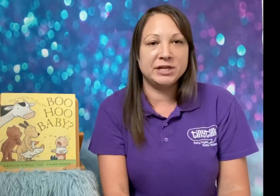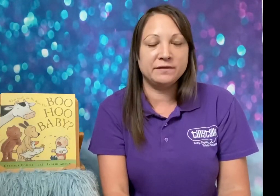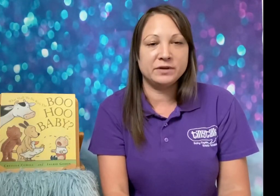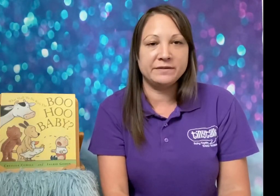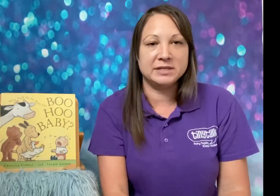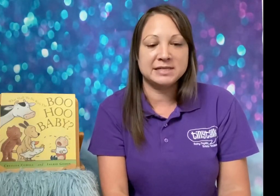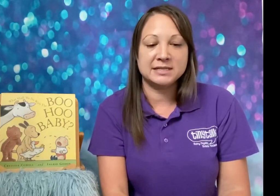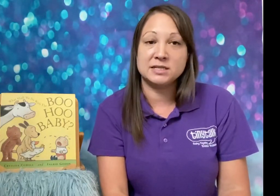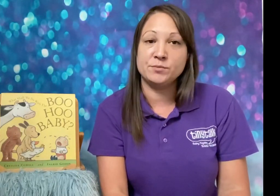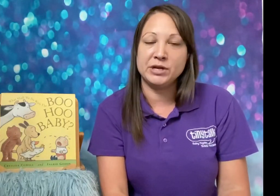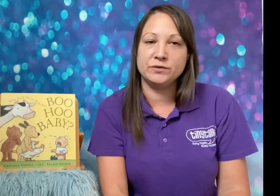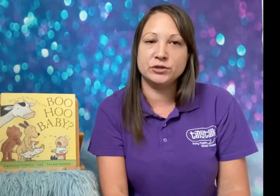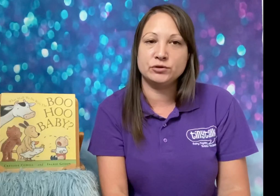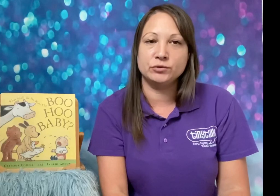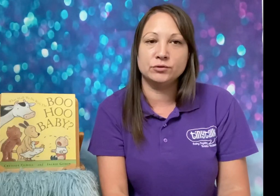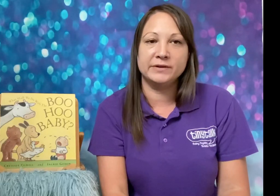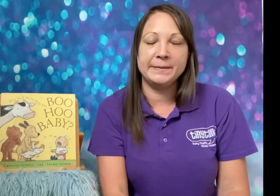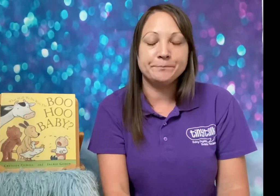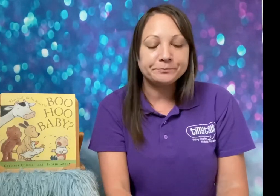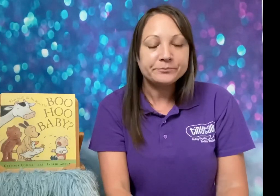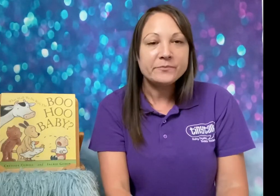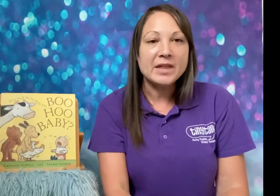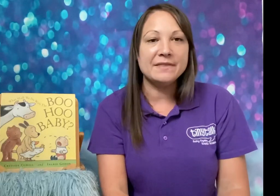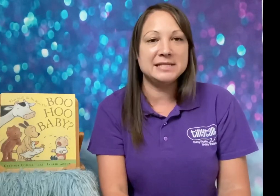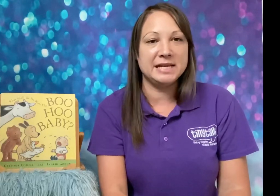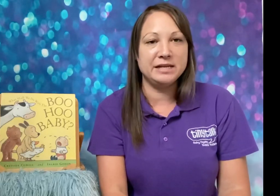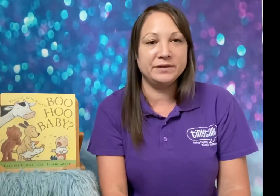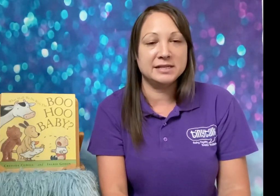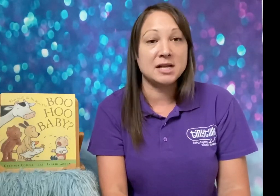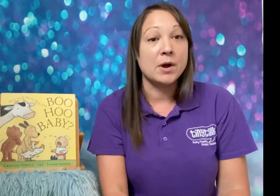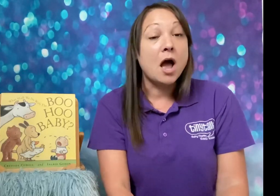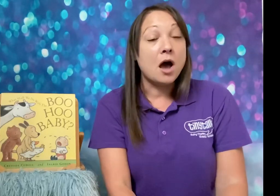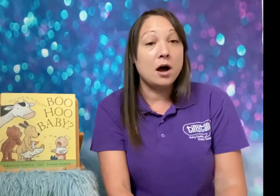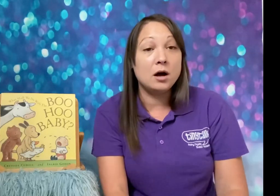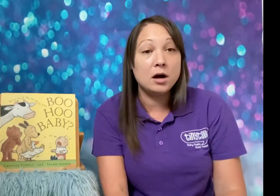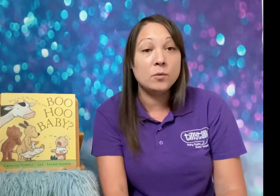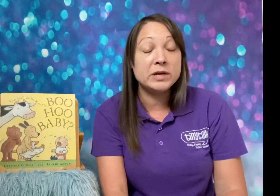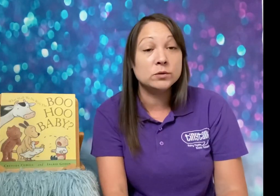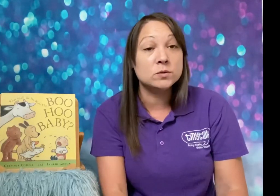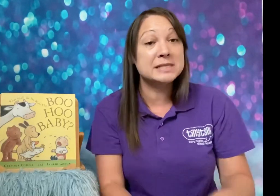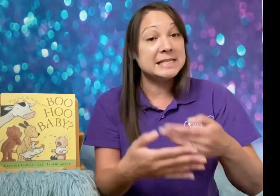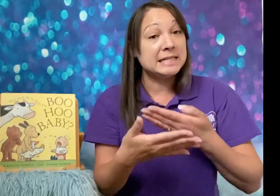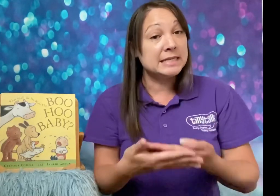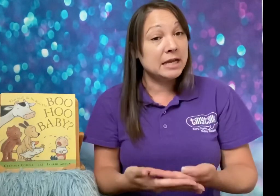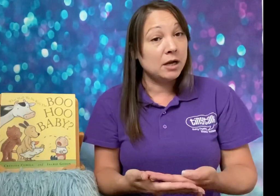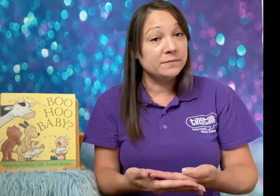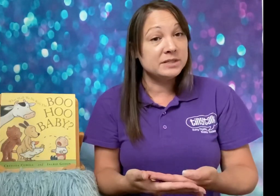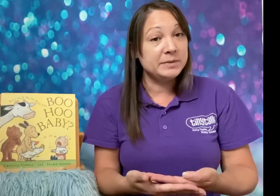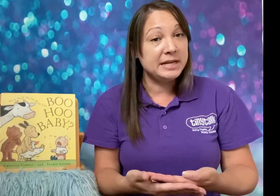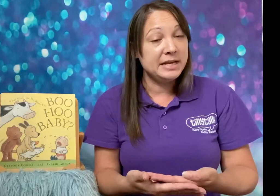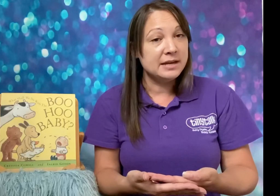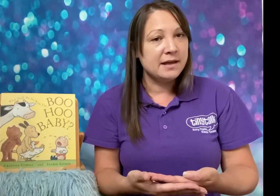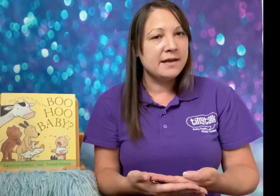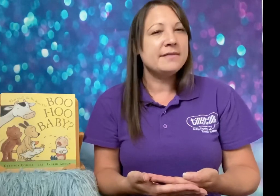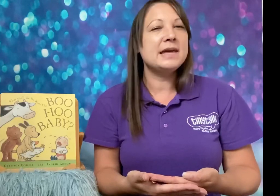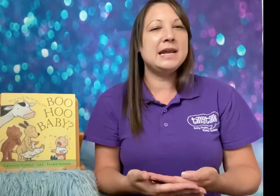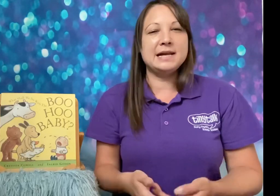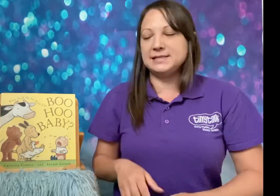for giving us that to bring you the story this evening. So are we all sitting comfortably? Then let's